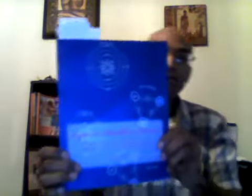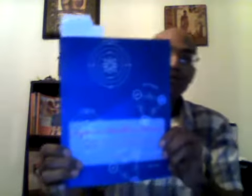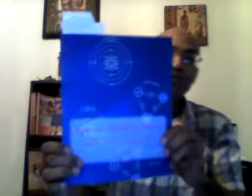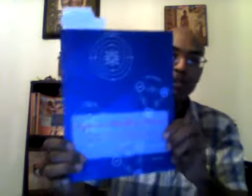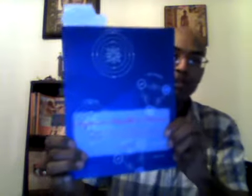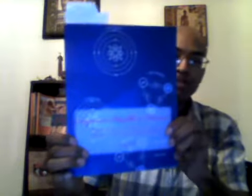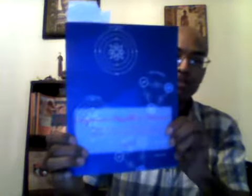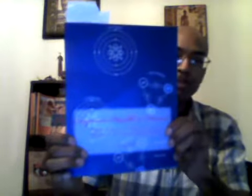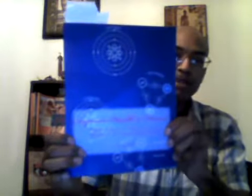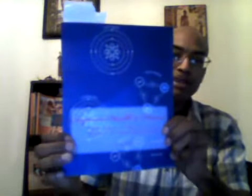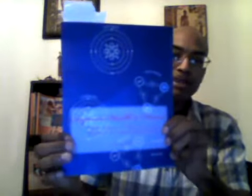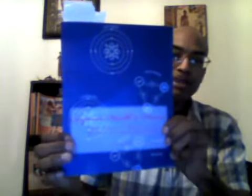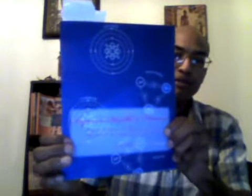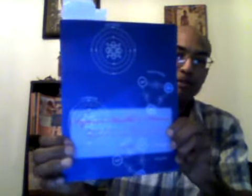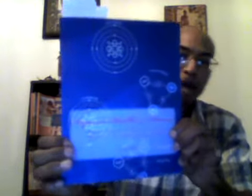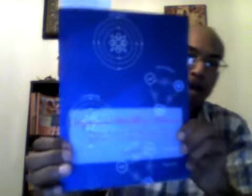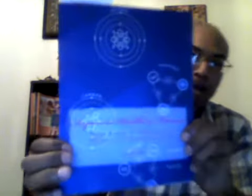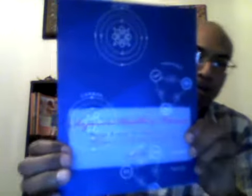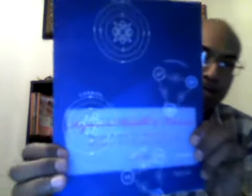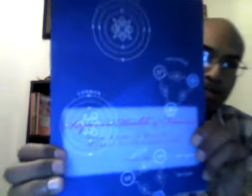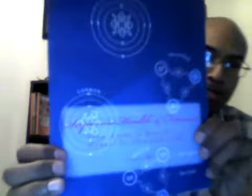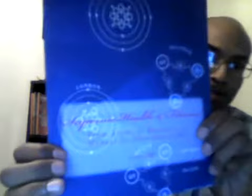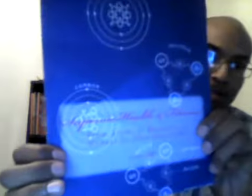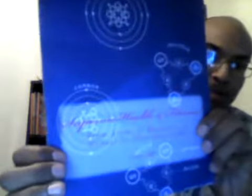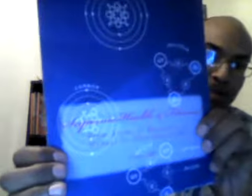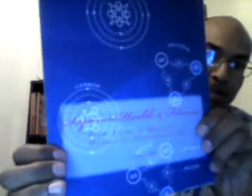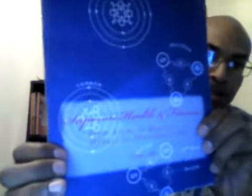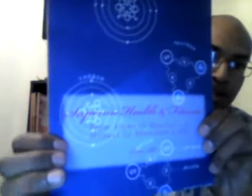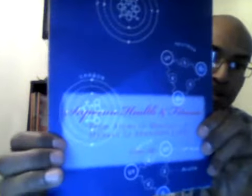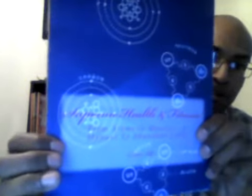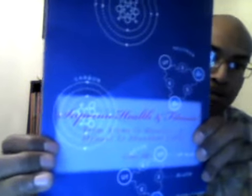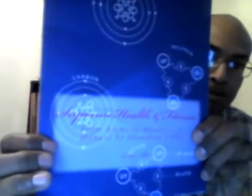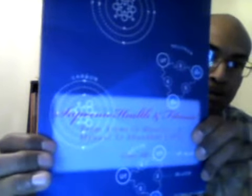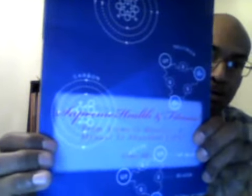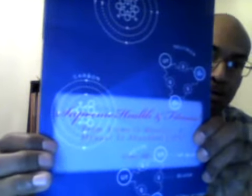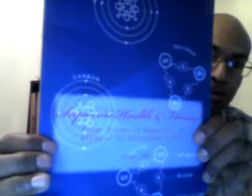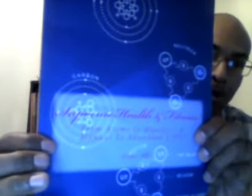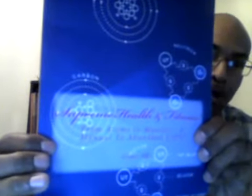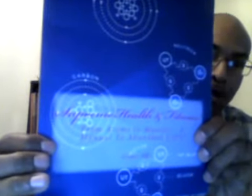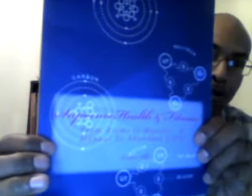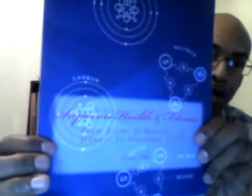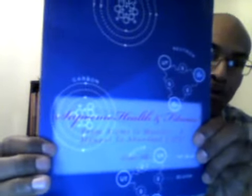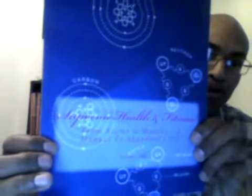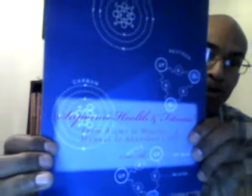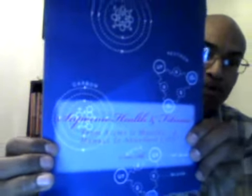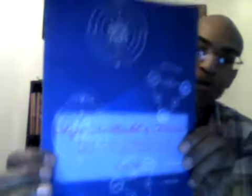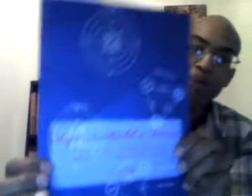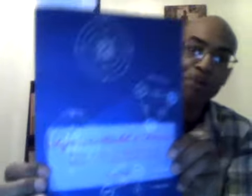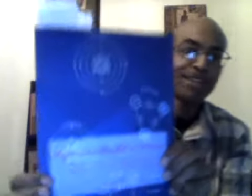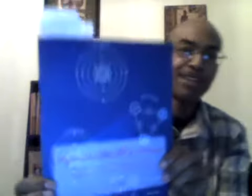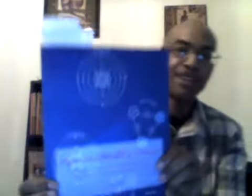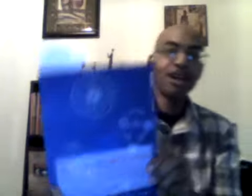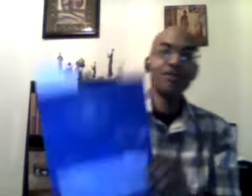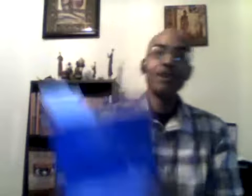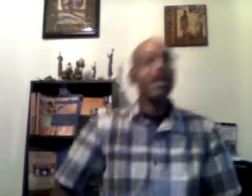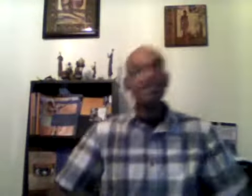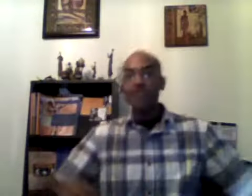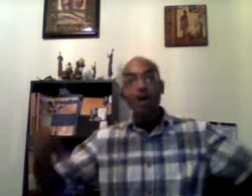and fit from atoms to muscle a manual to abundant life let's go